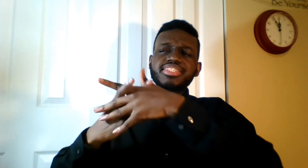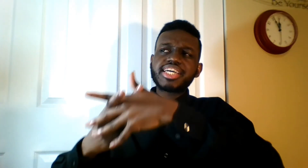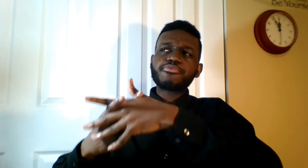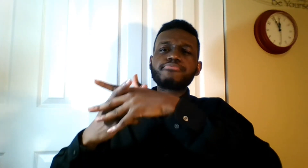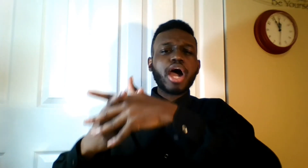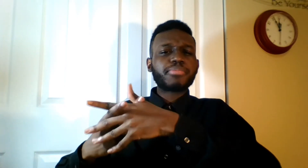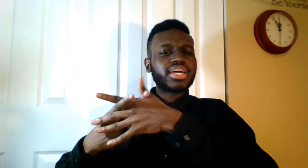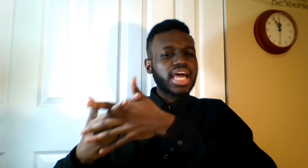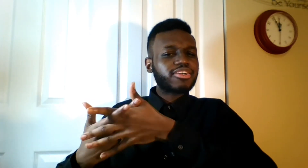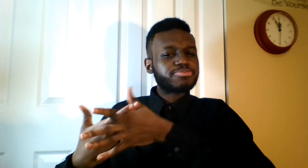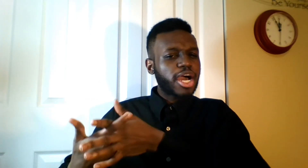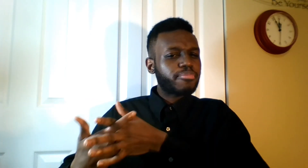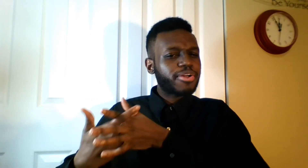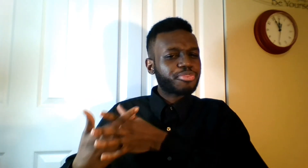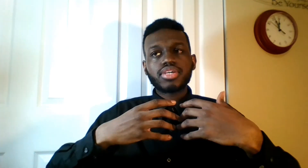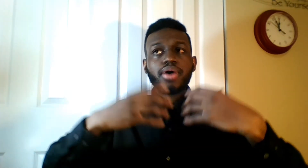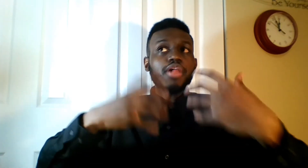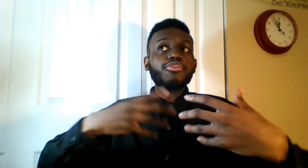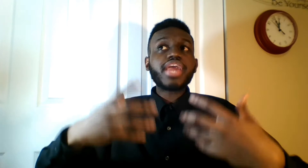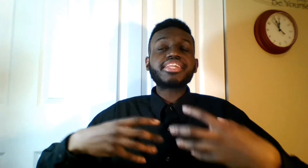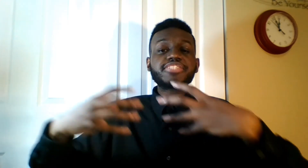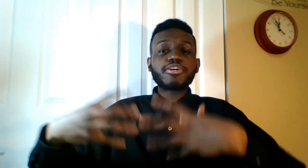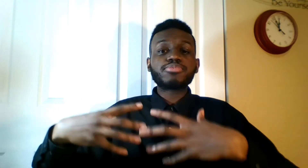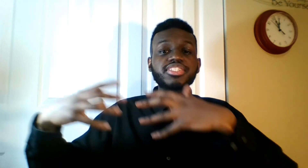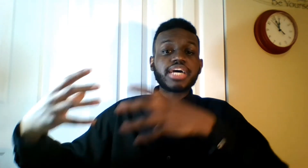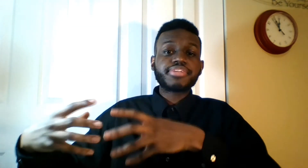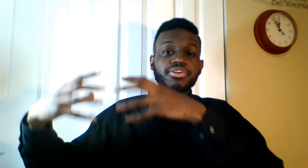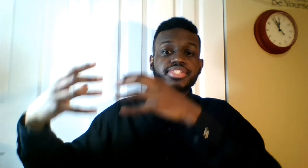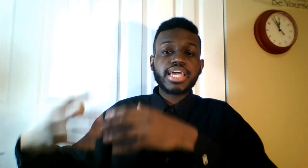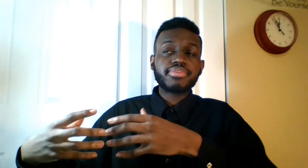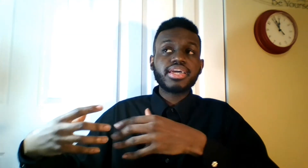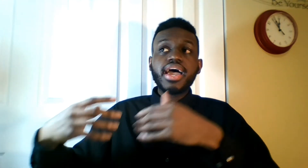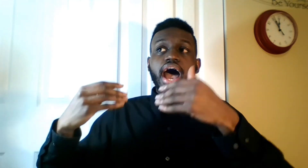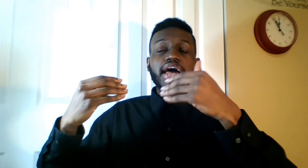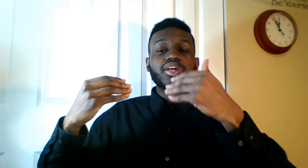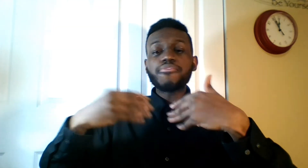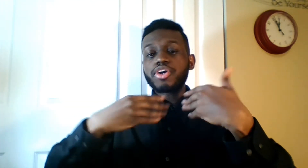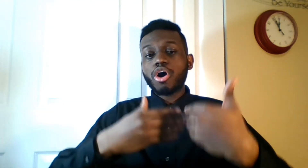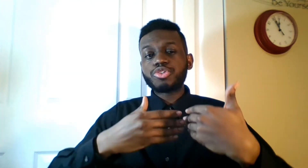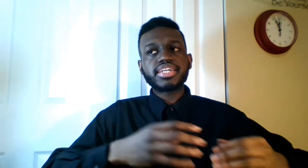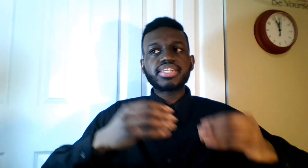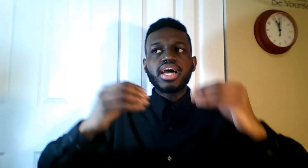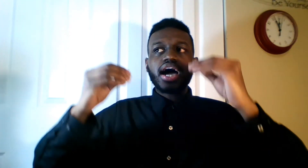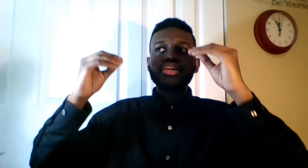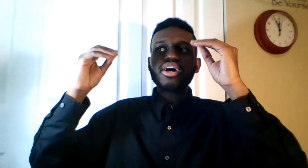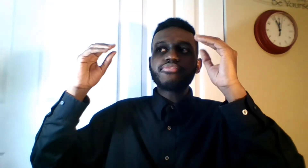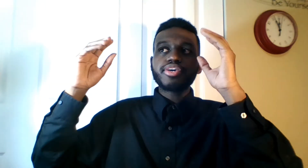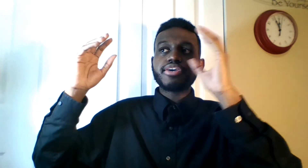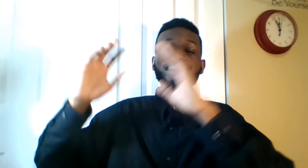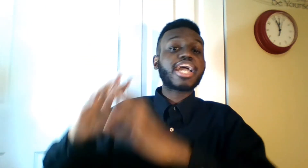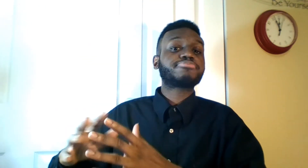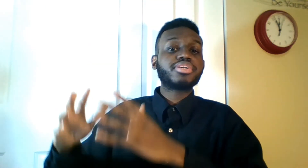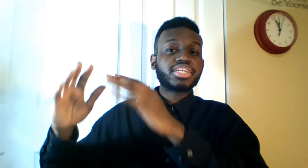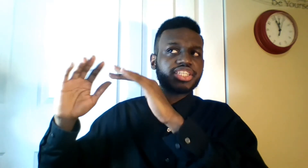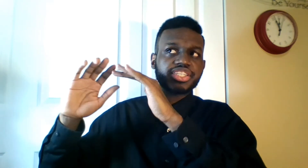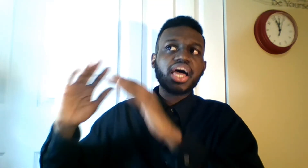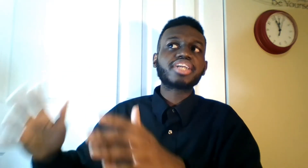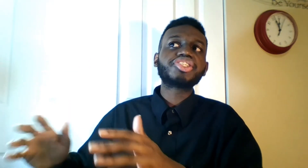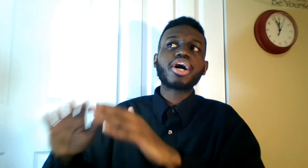remind me a lot of Spider-Man 3. Other than that, this film was definitely entertaining. I loved the culture. I loved the advancement, the technology of the